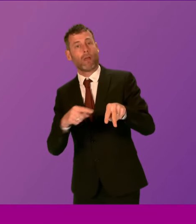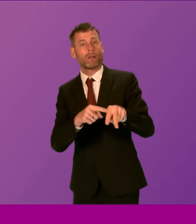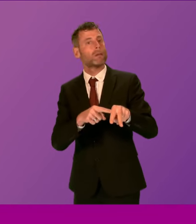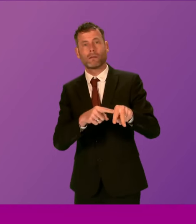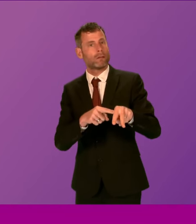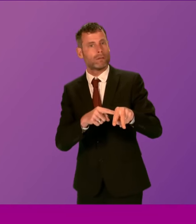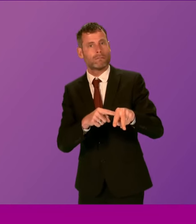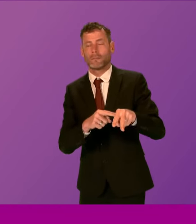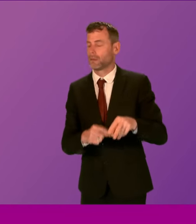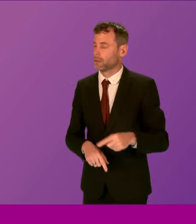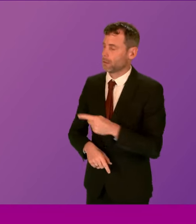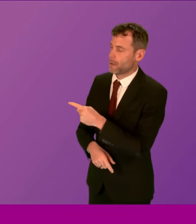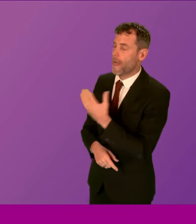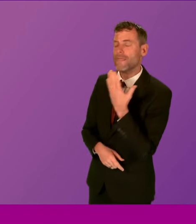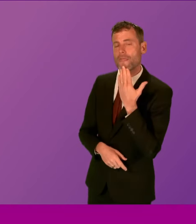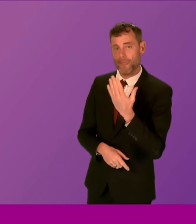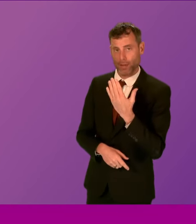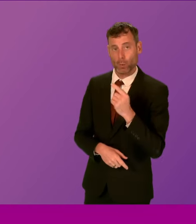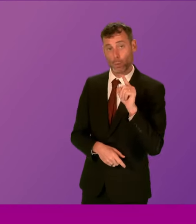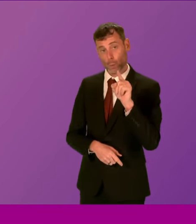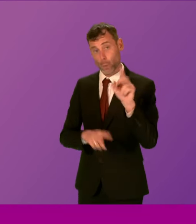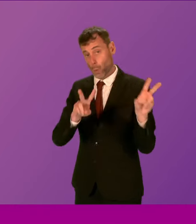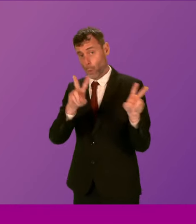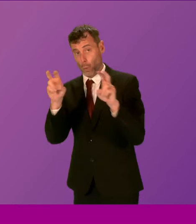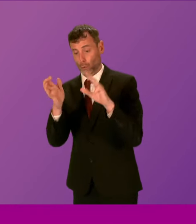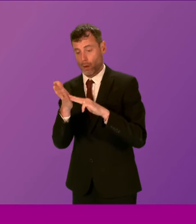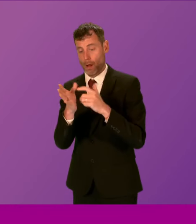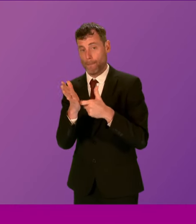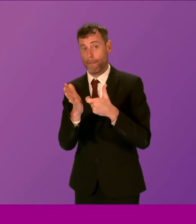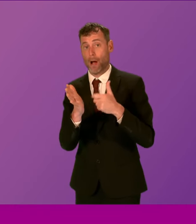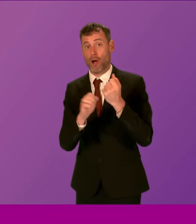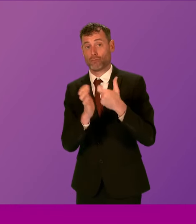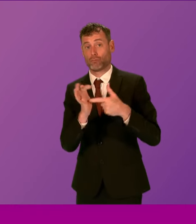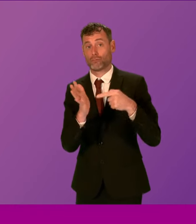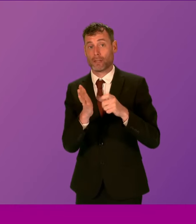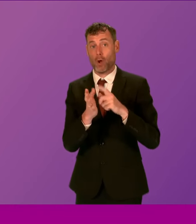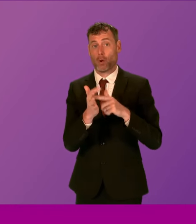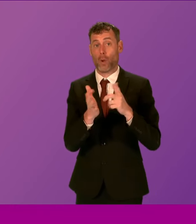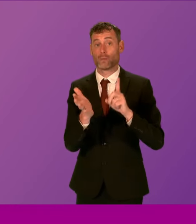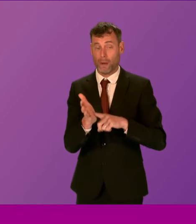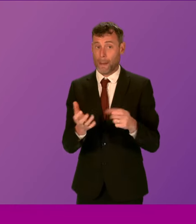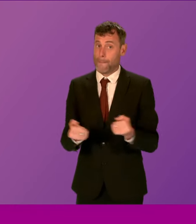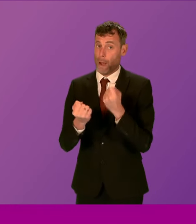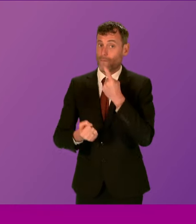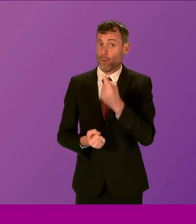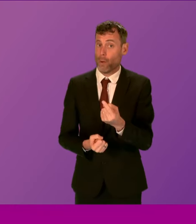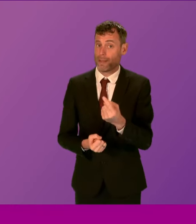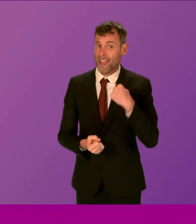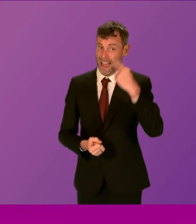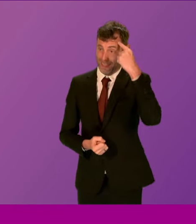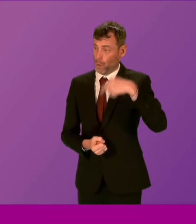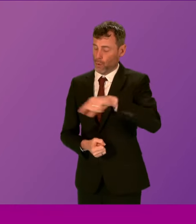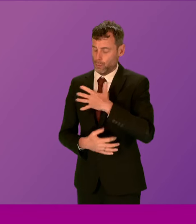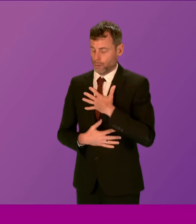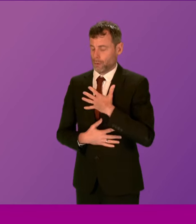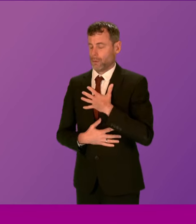Sarwar truly for reading out those words, Margaret Caldwell, I think incredibly powerful. And I think every single one of us will be moved by her words. She is